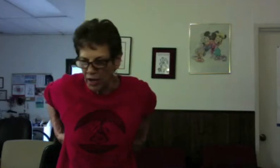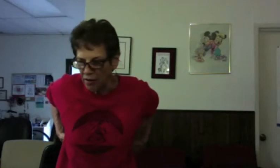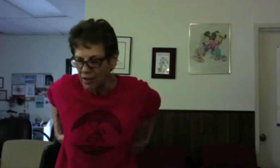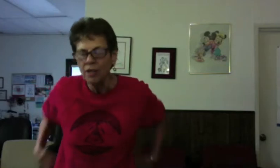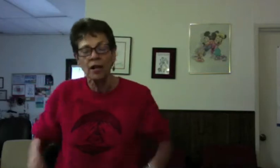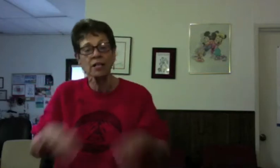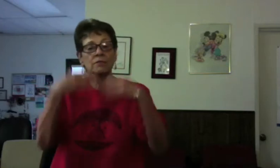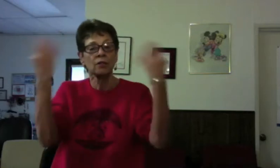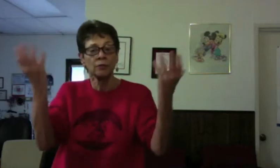Right?